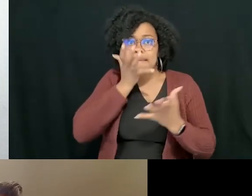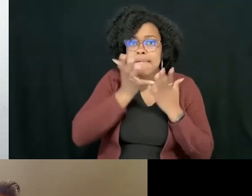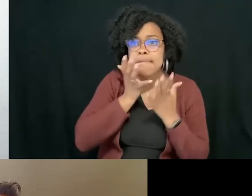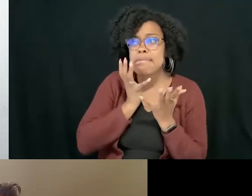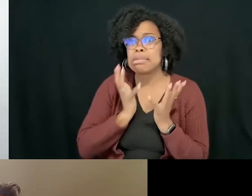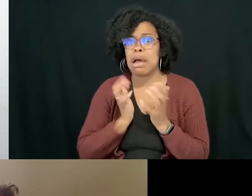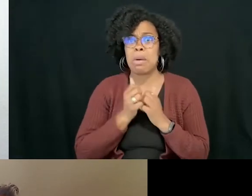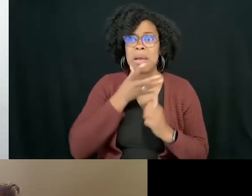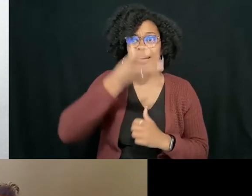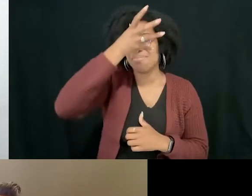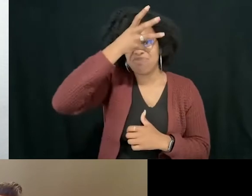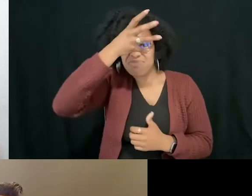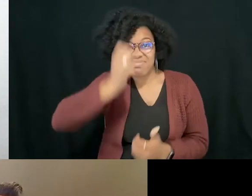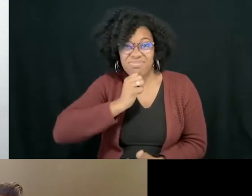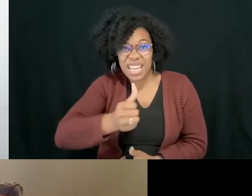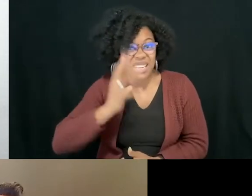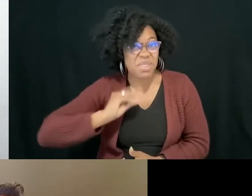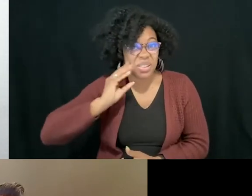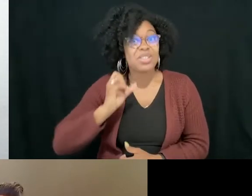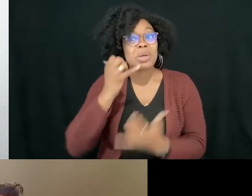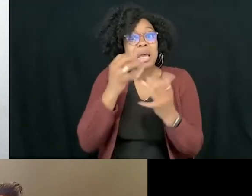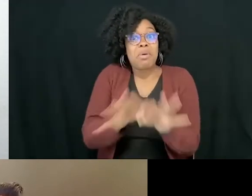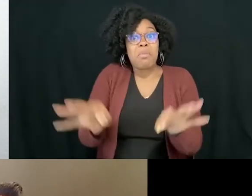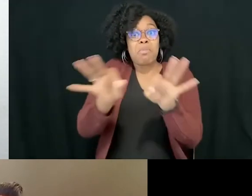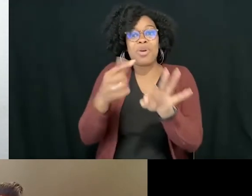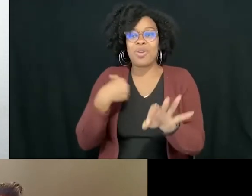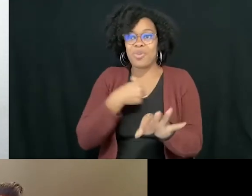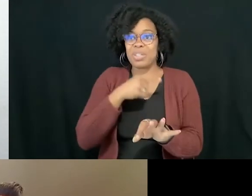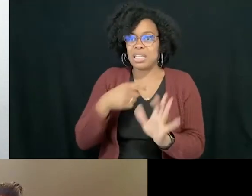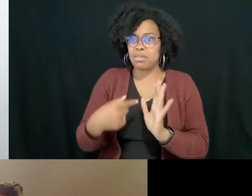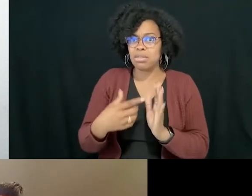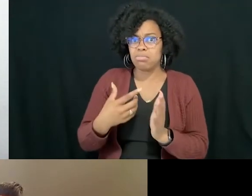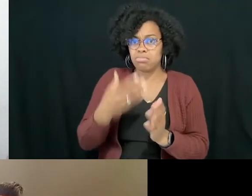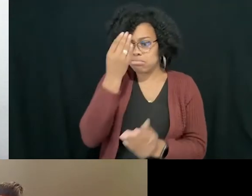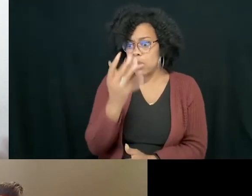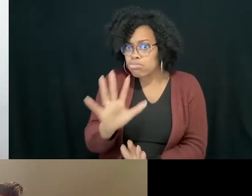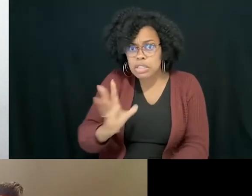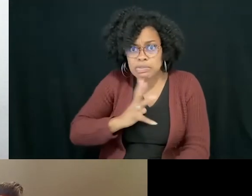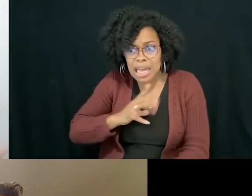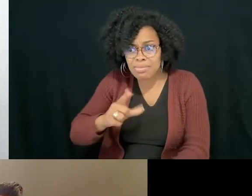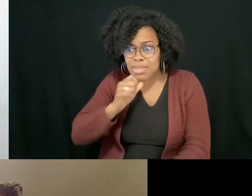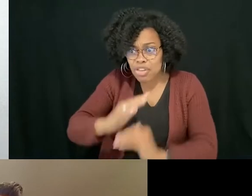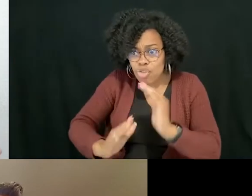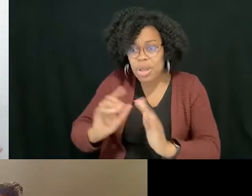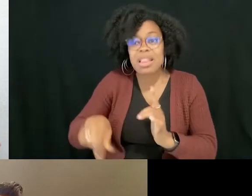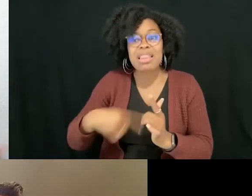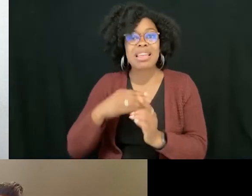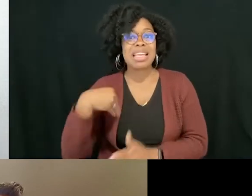important that we normalize their discomfort and then give them straightforward tools and language